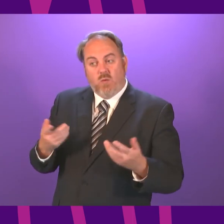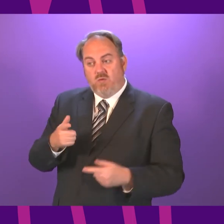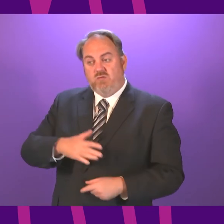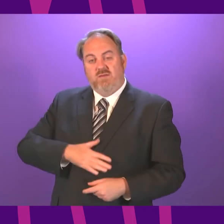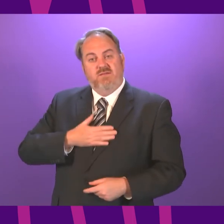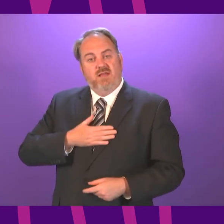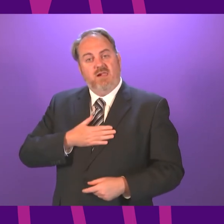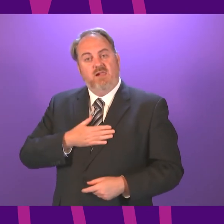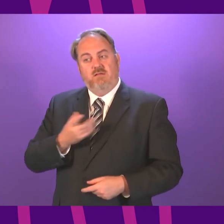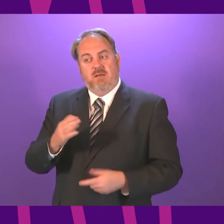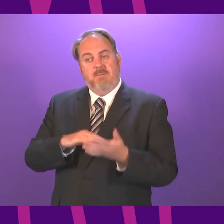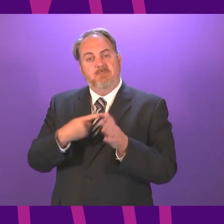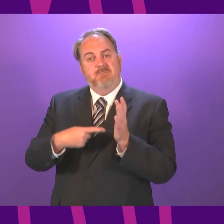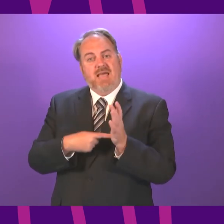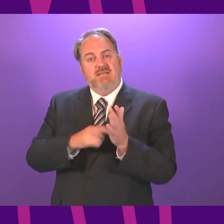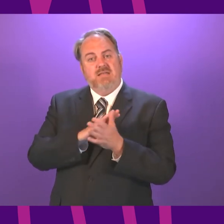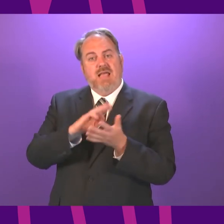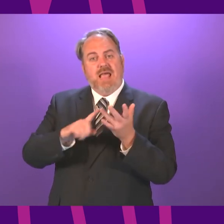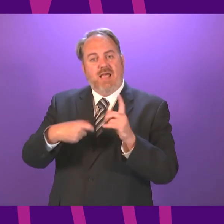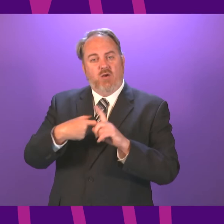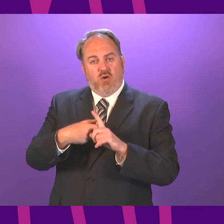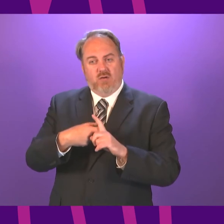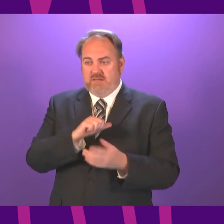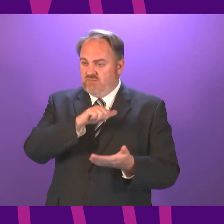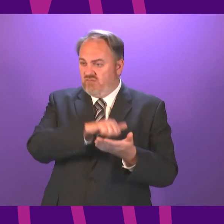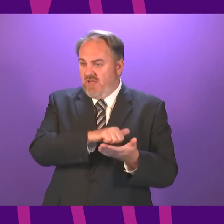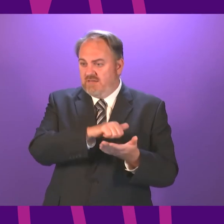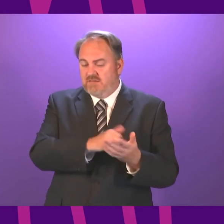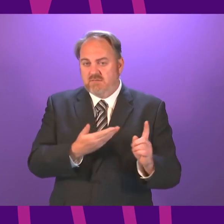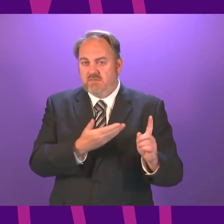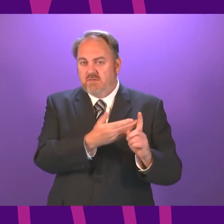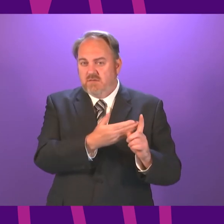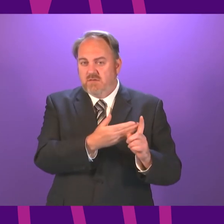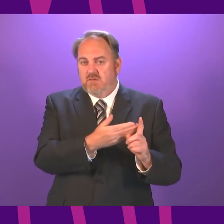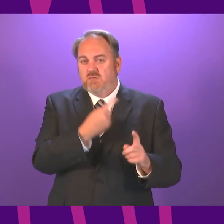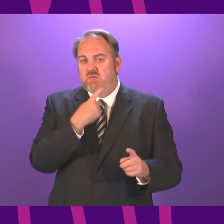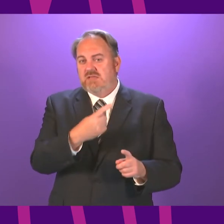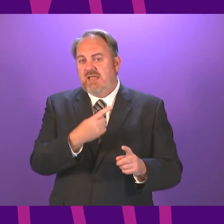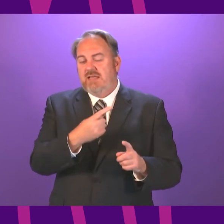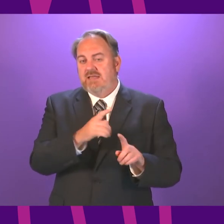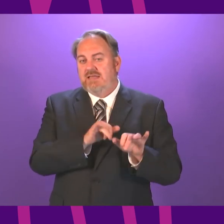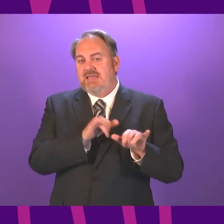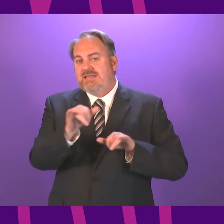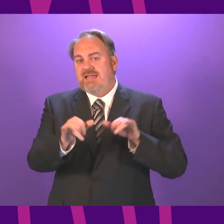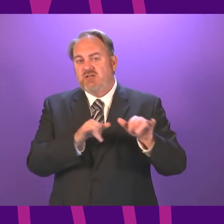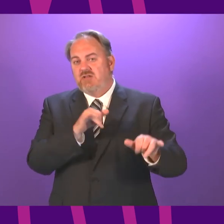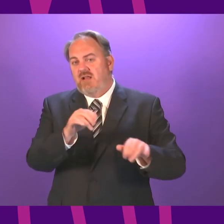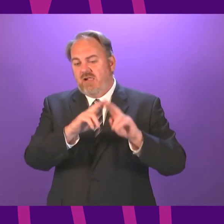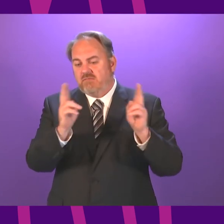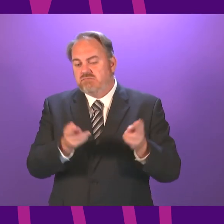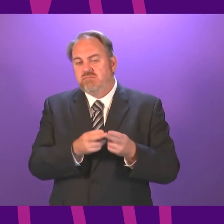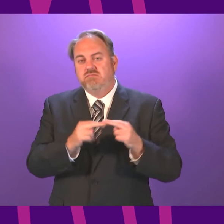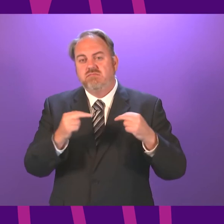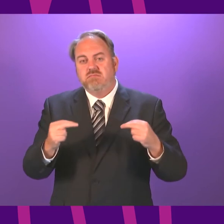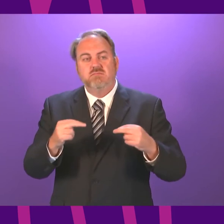what Matt Hancock is proposing to end the requirement for international travel quarantine for vaccinated people,